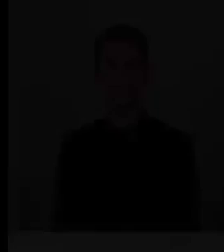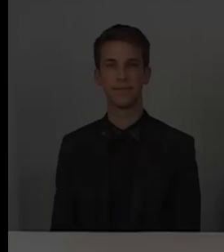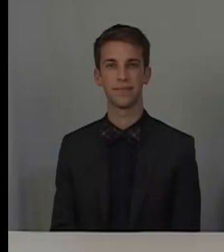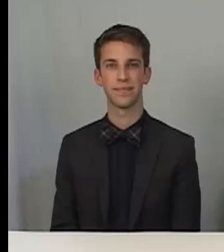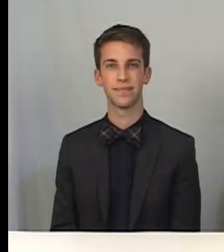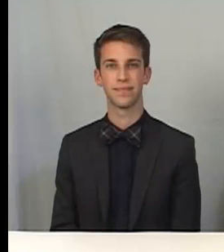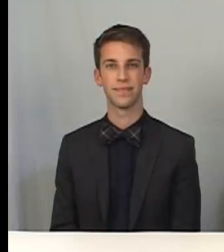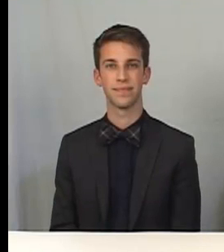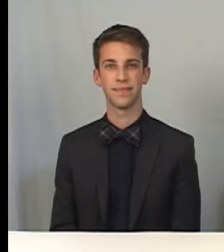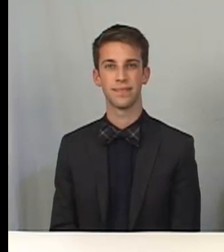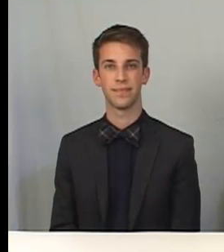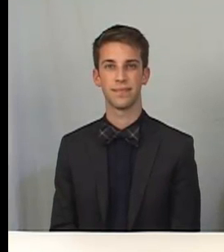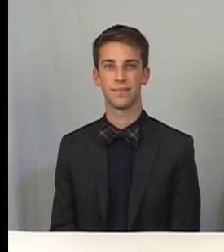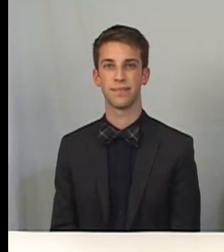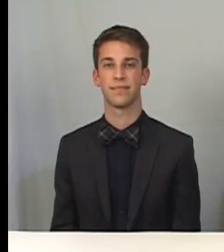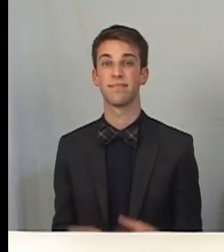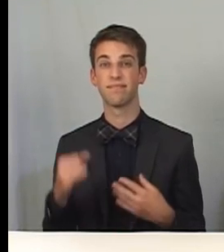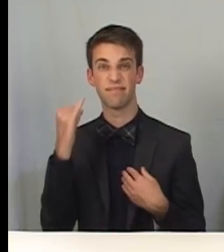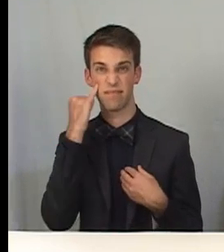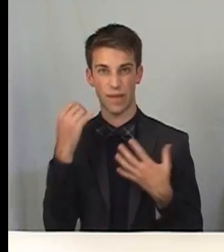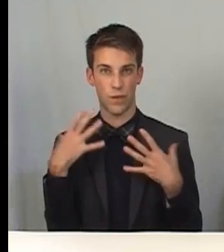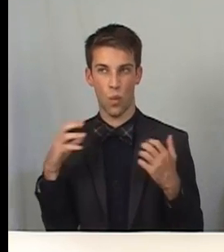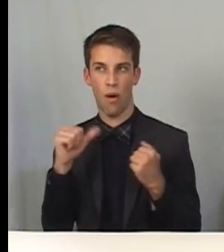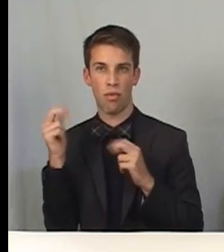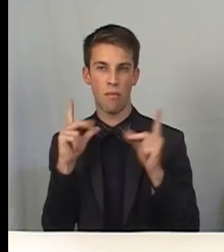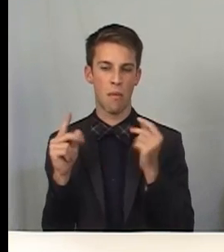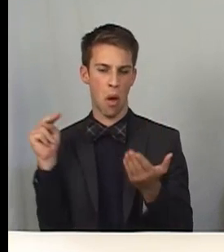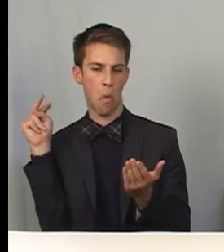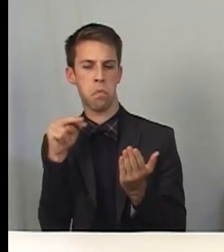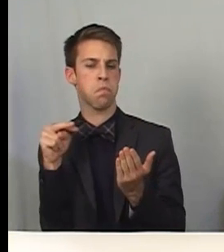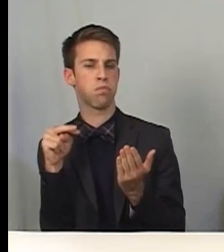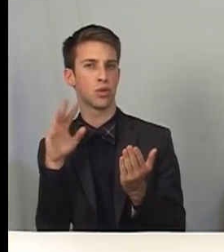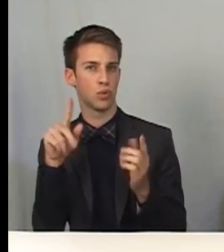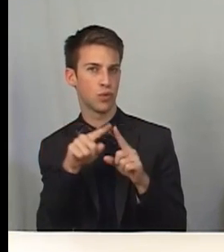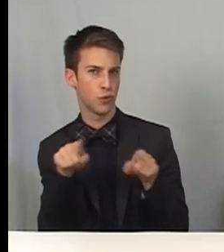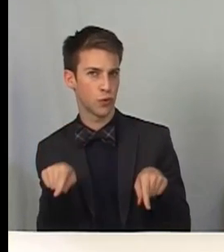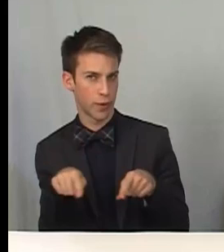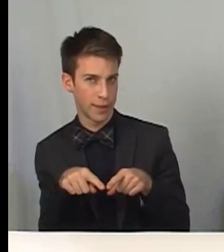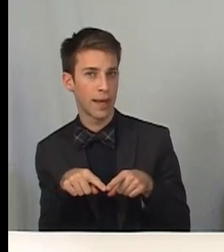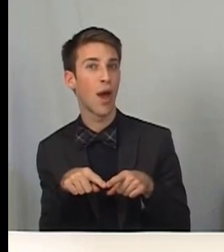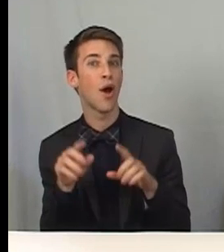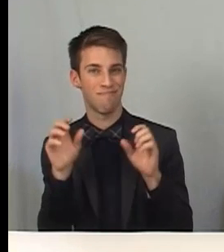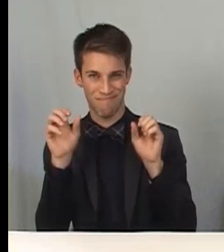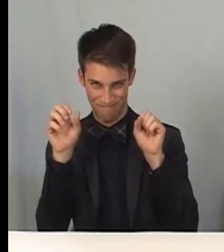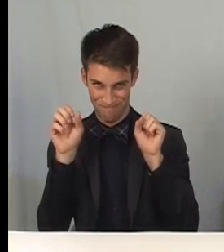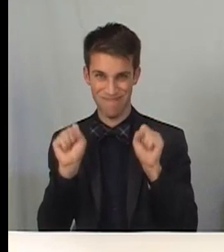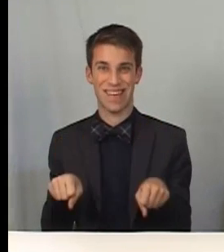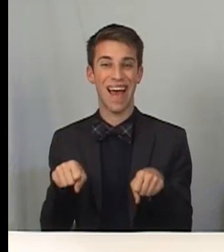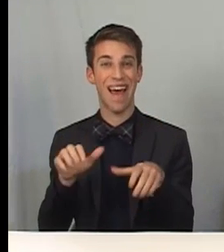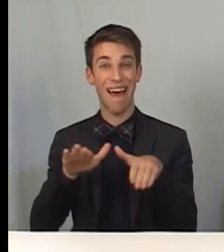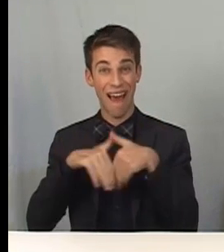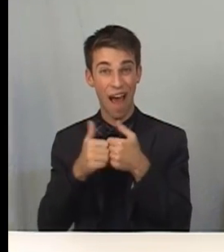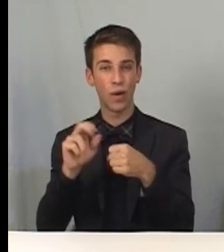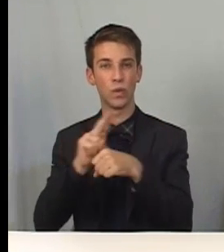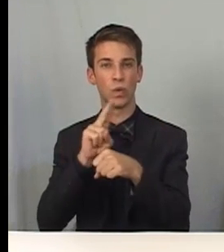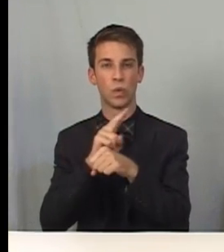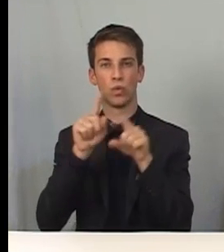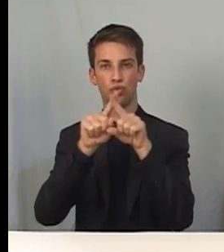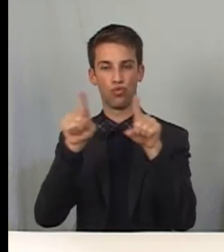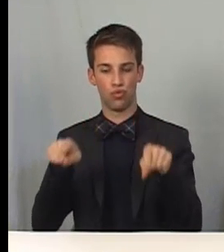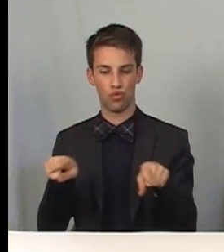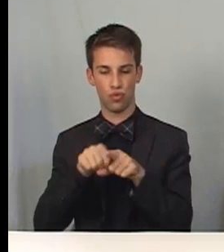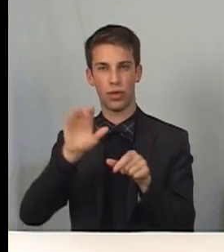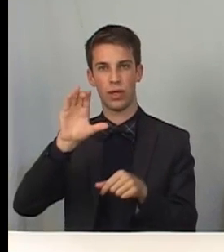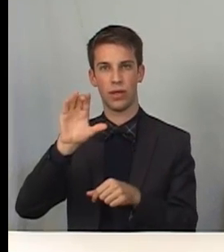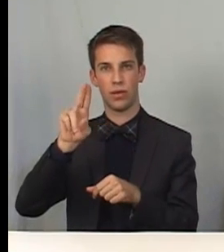For added privacy, you can prevent those around you from reading the screen by using the screen curtain, which